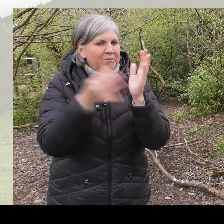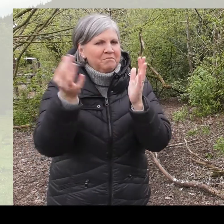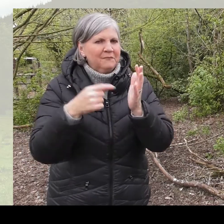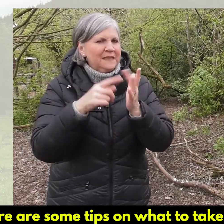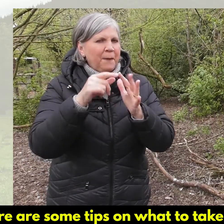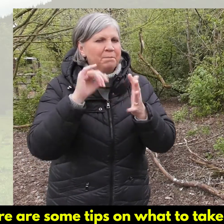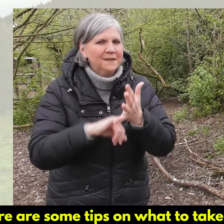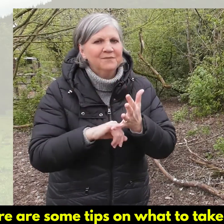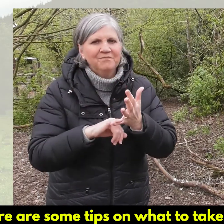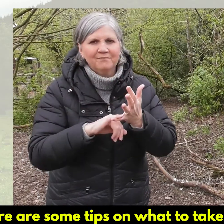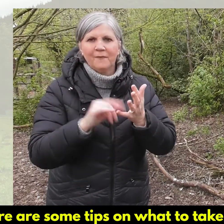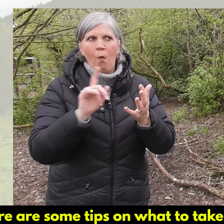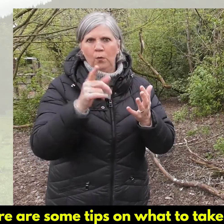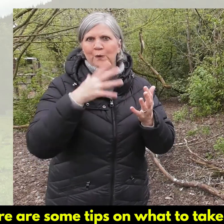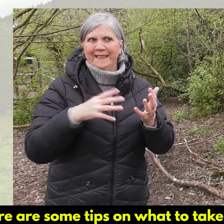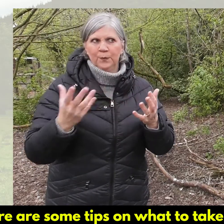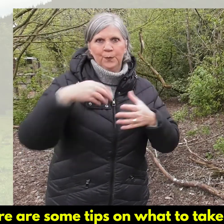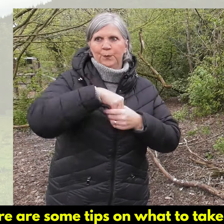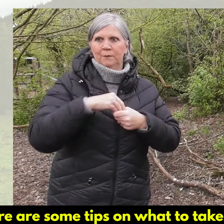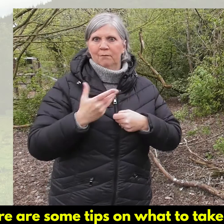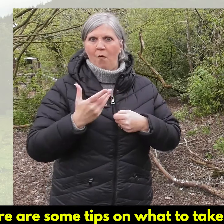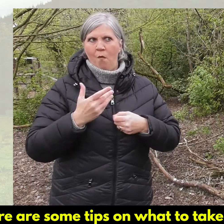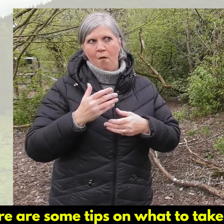Here are some tips on what to take with you on your walk.